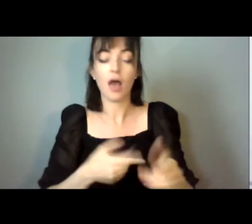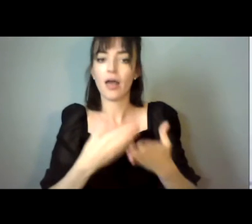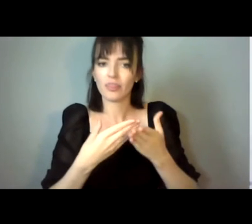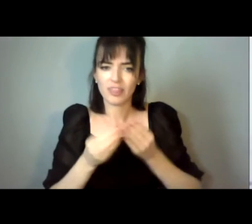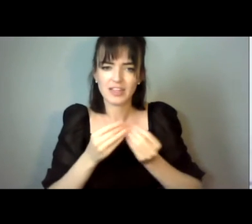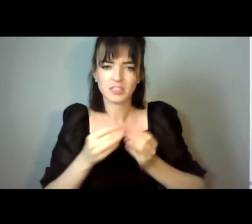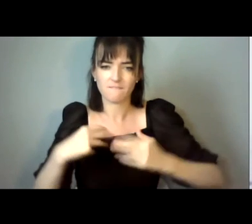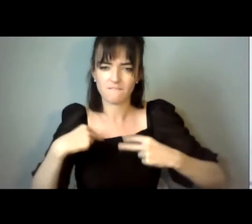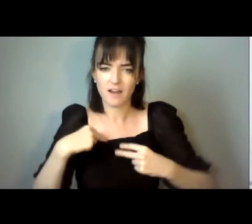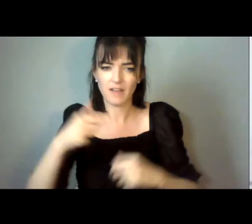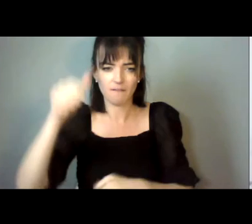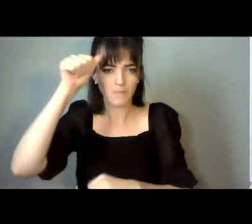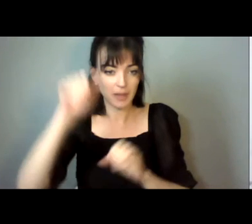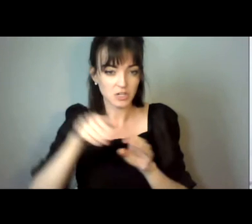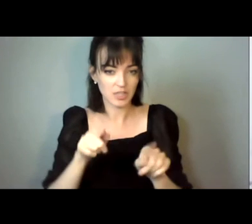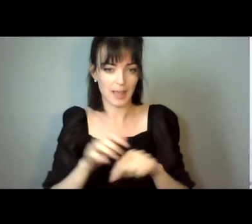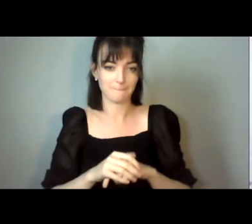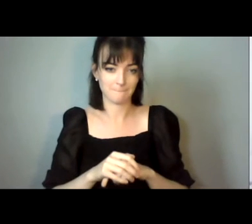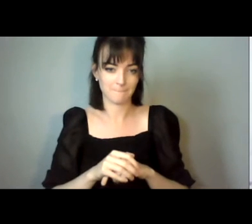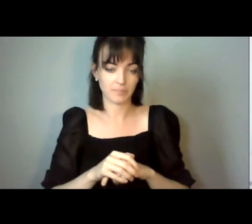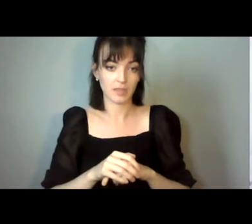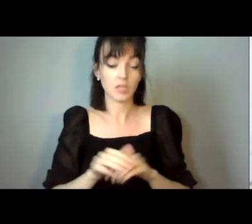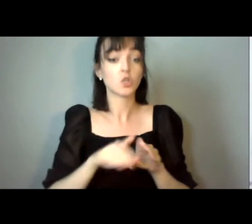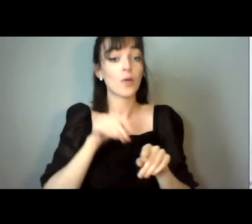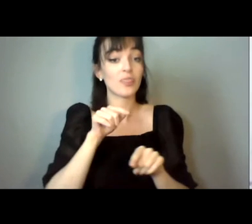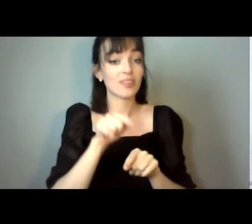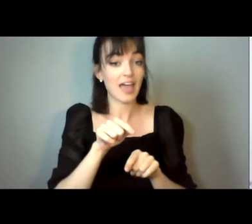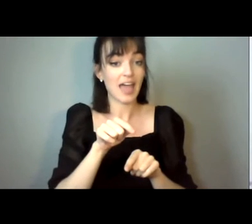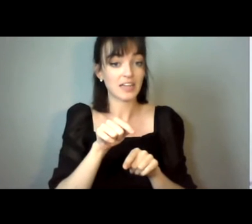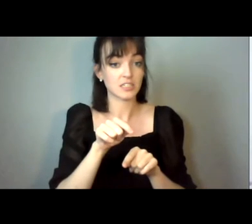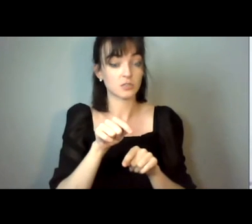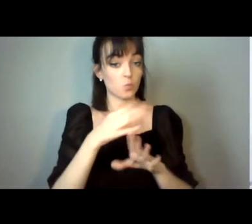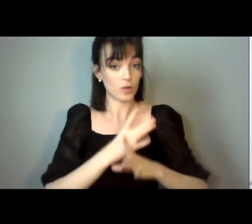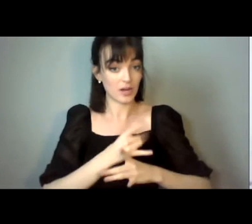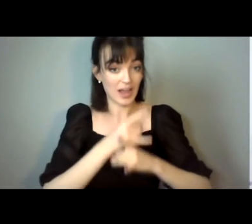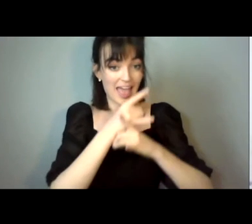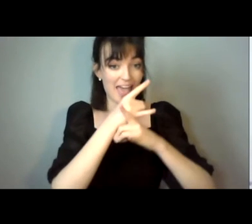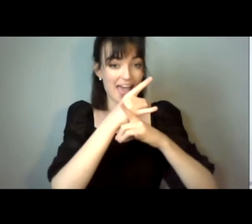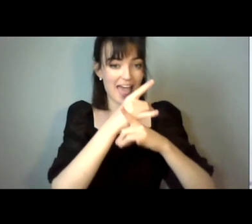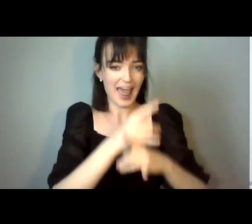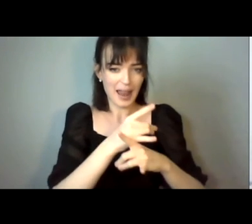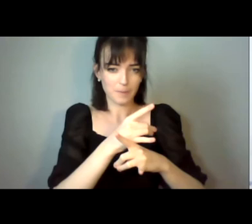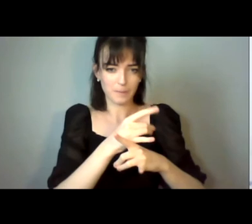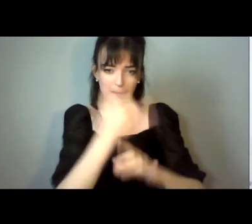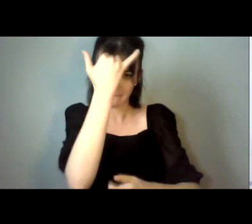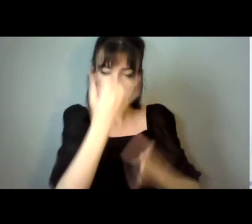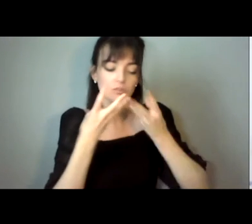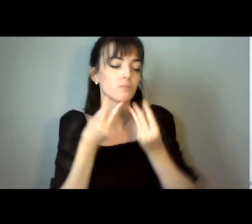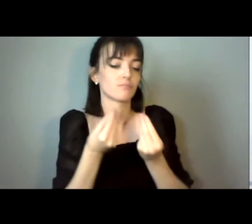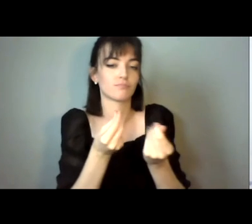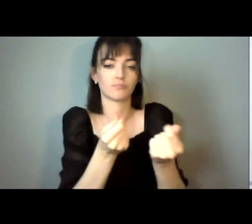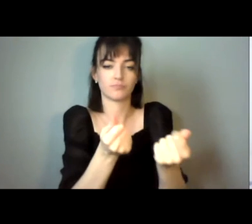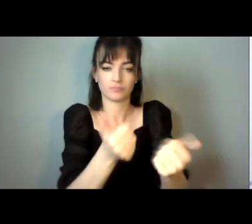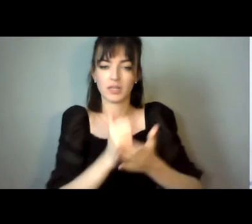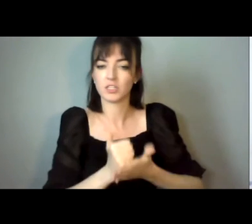familiar to them. And with that, we are helping demystify a phrase, supported